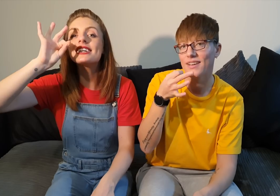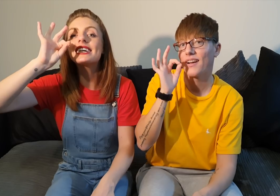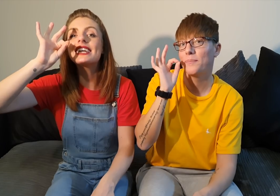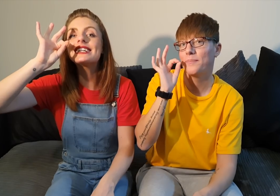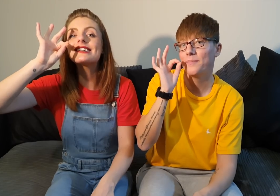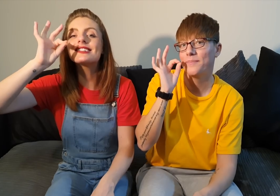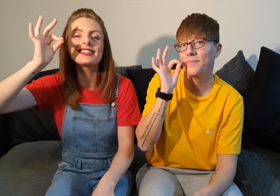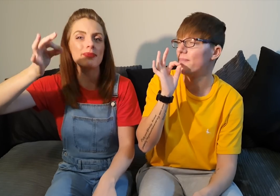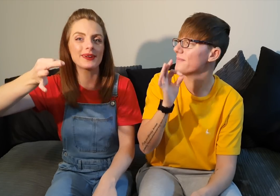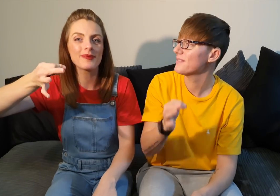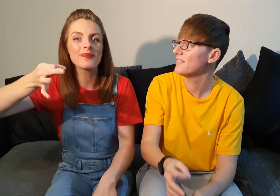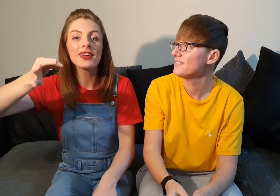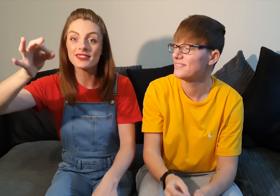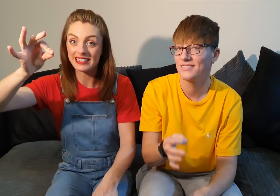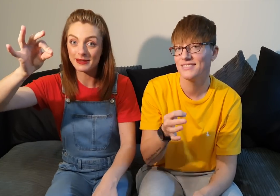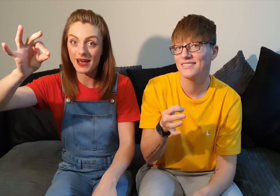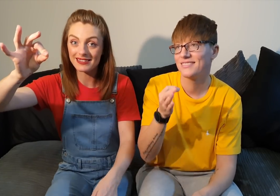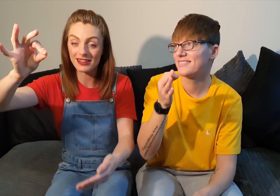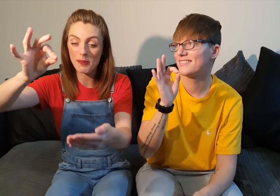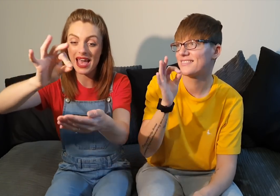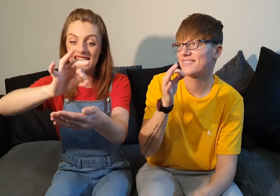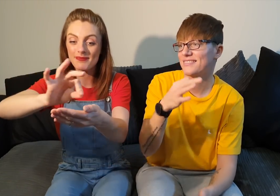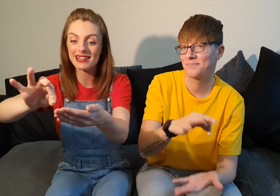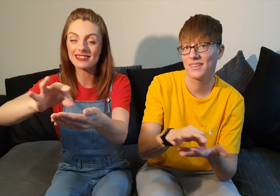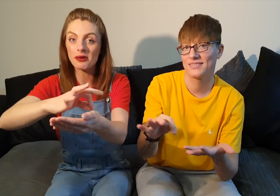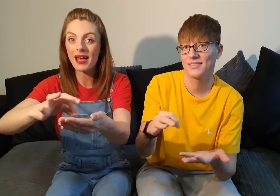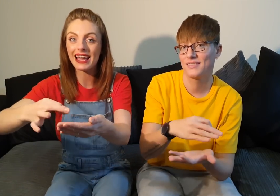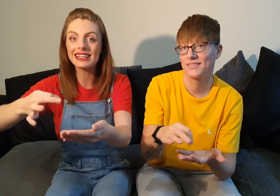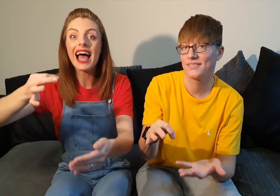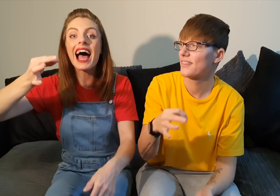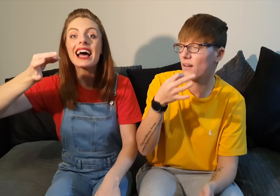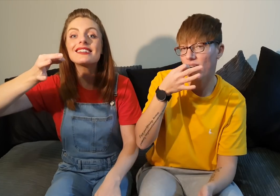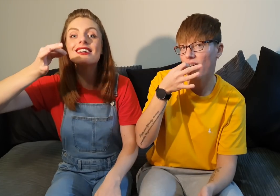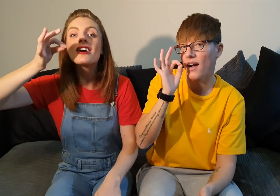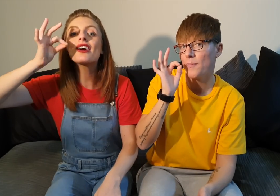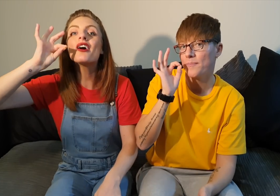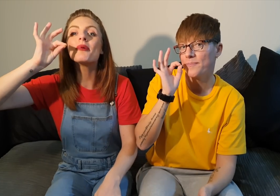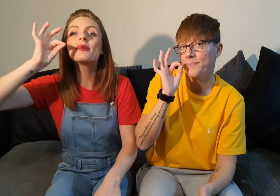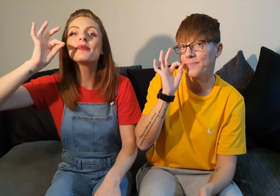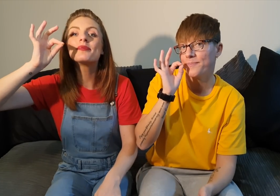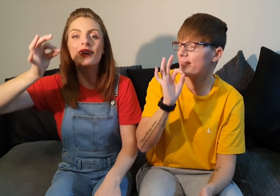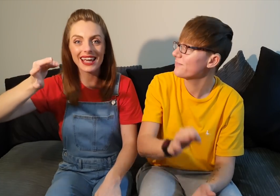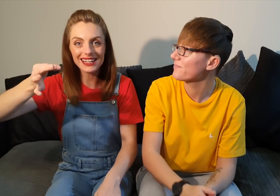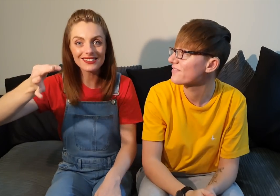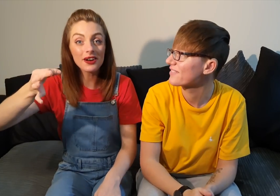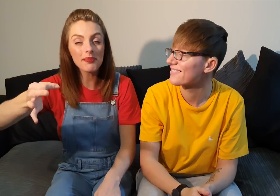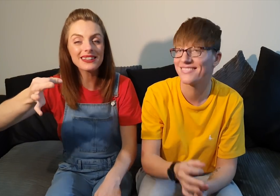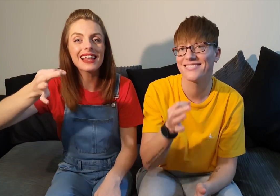taking a little sip so this is pencil or pen pencil or pen and cup okay so cup is like